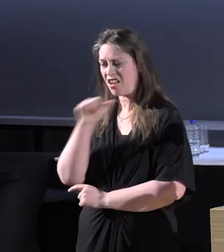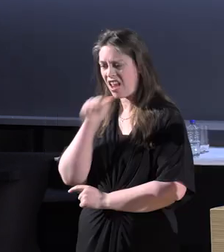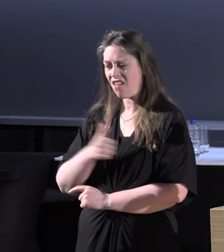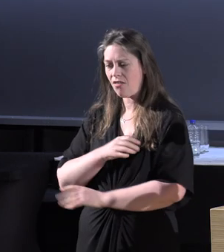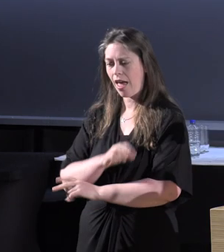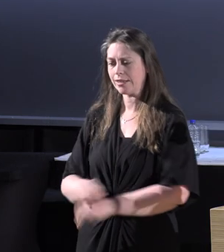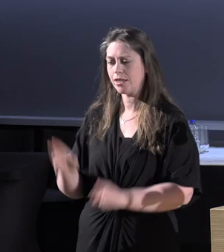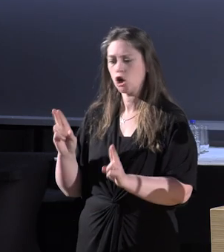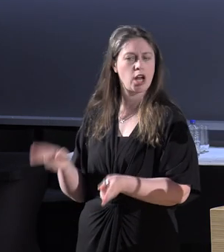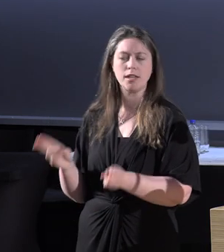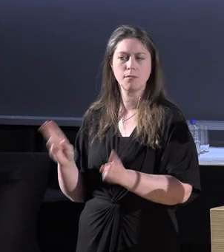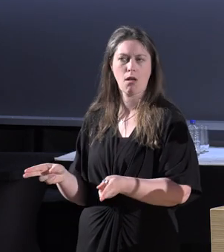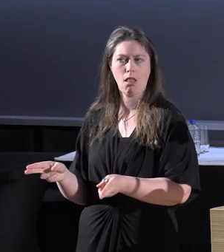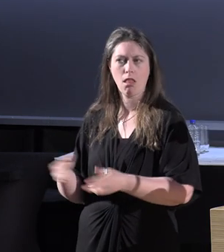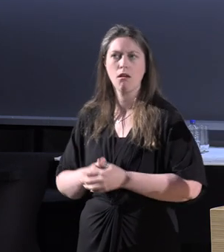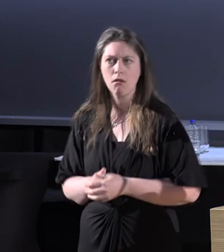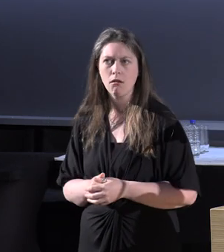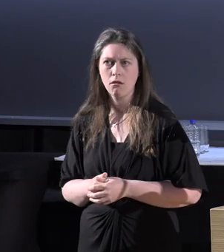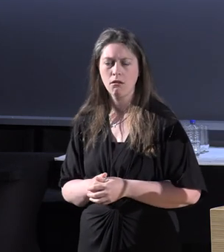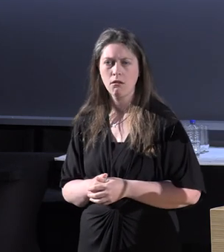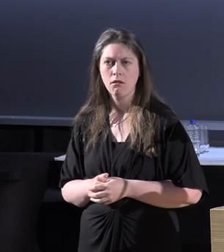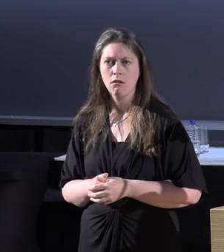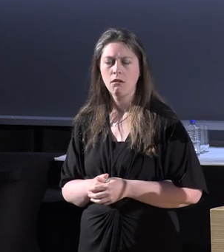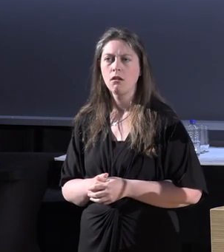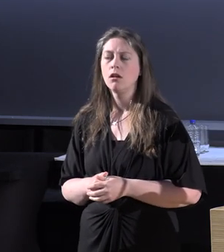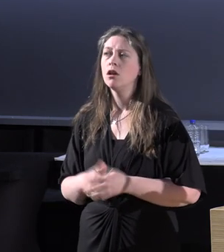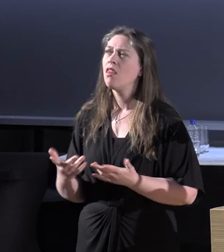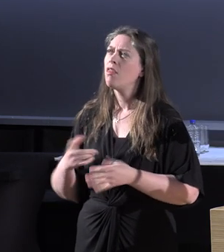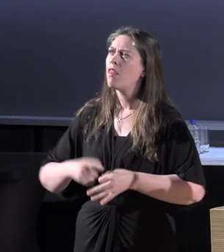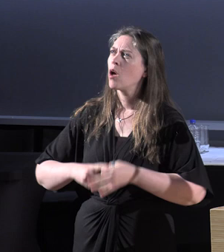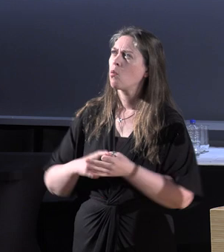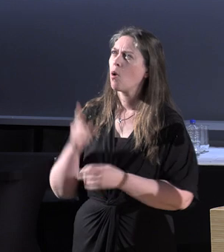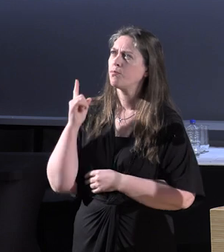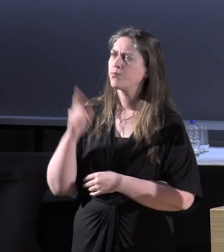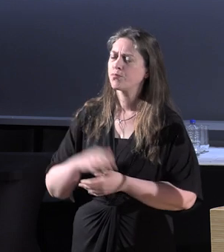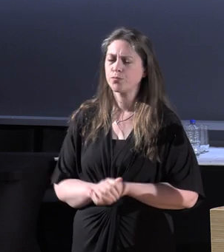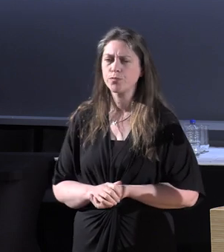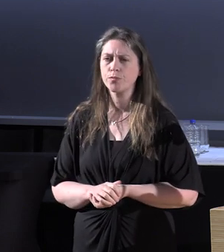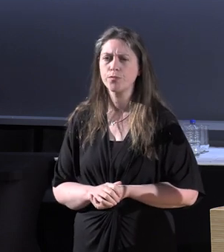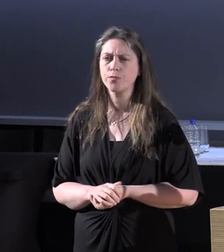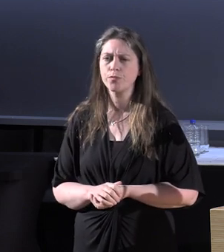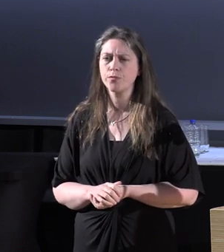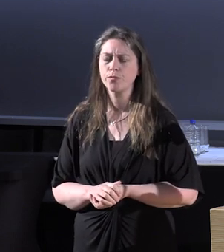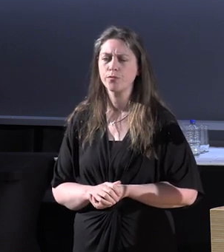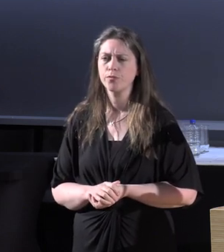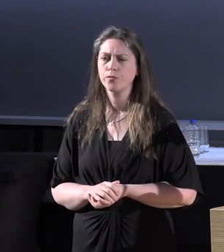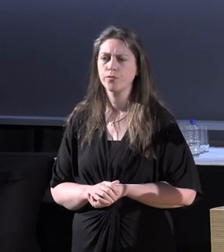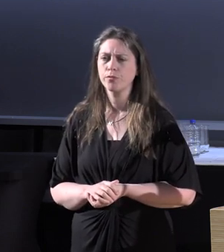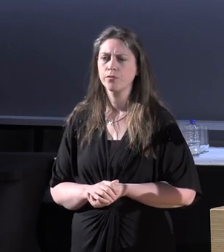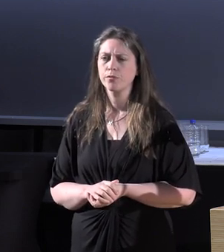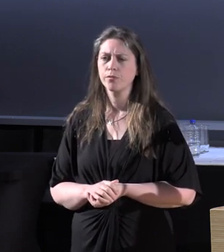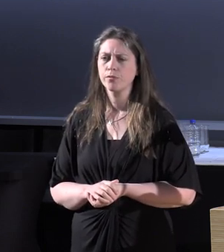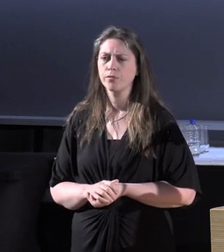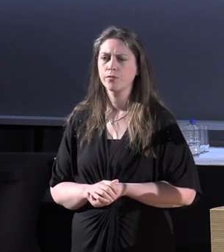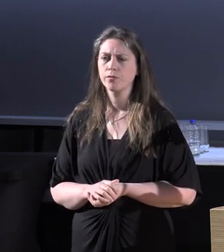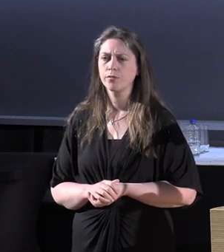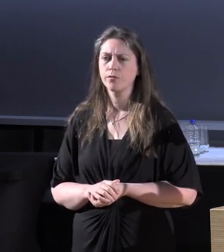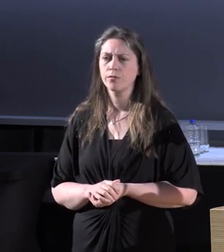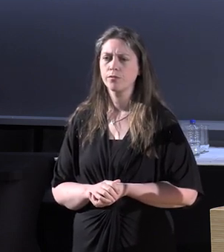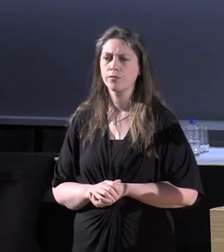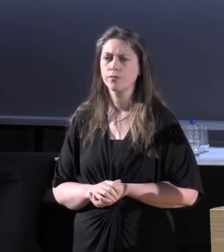student. So, that quote, you know, appears